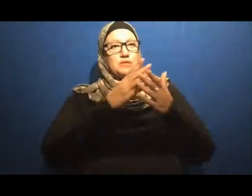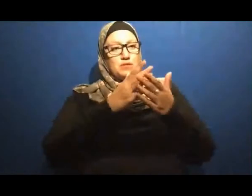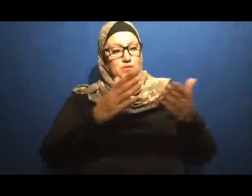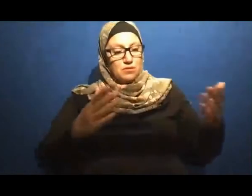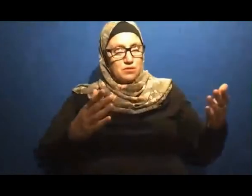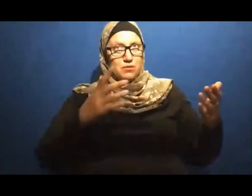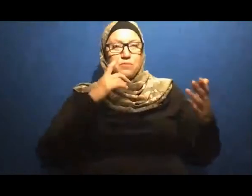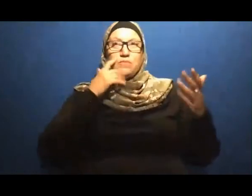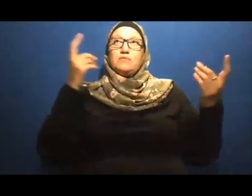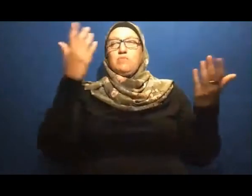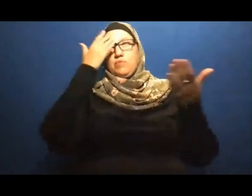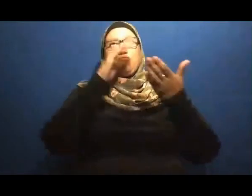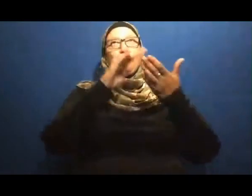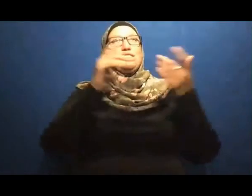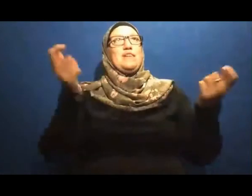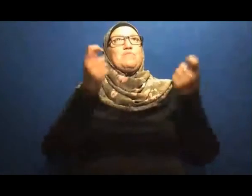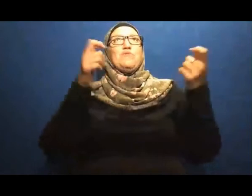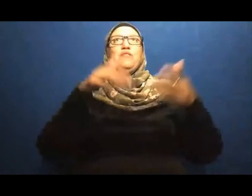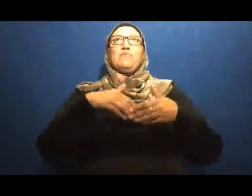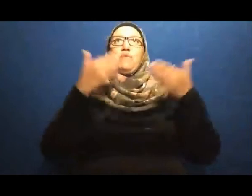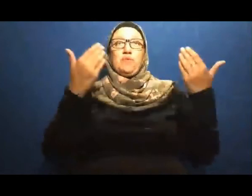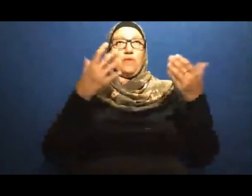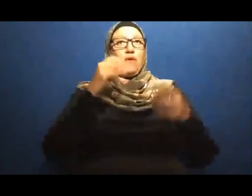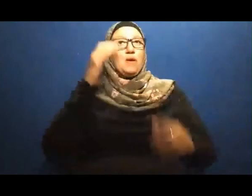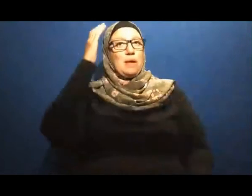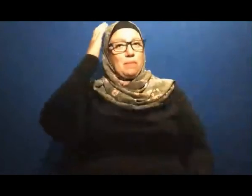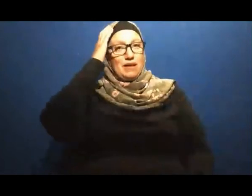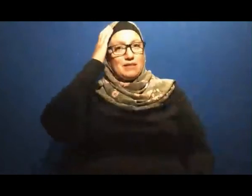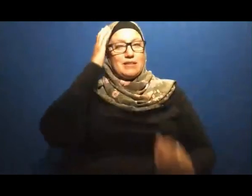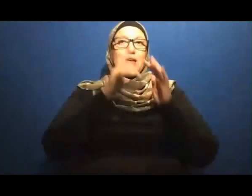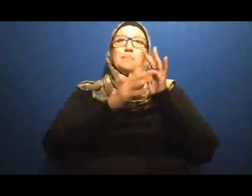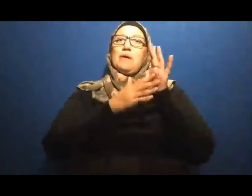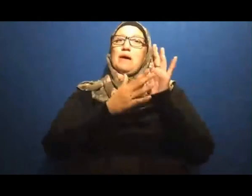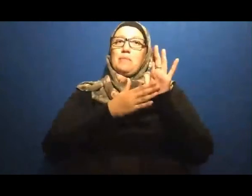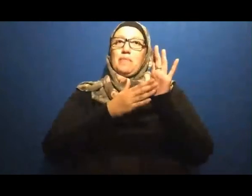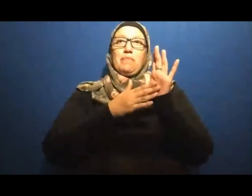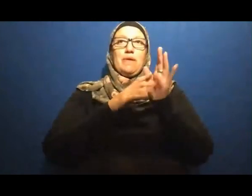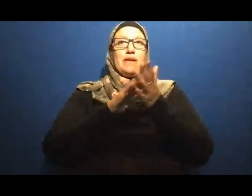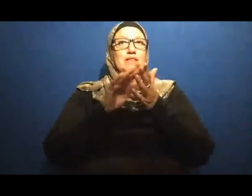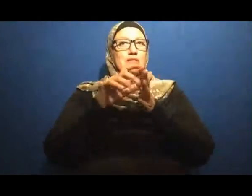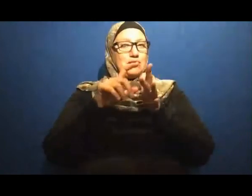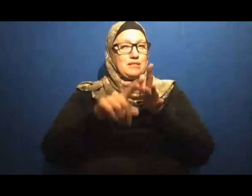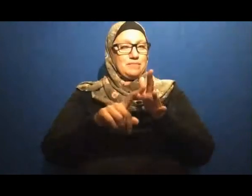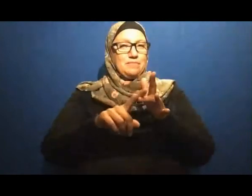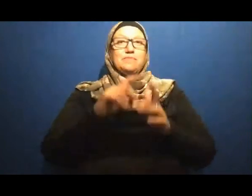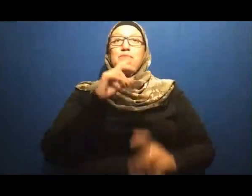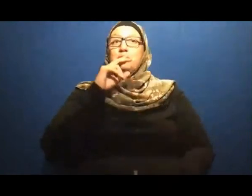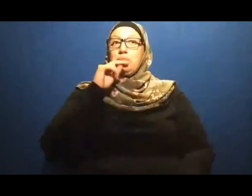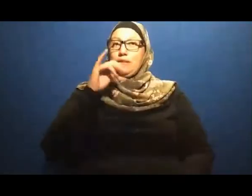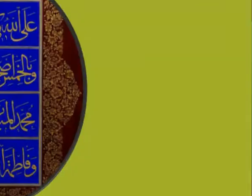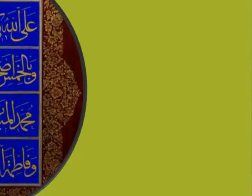rohihi wa arbaafu ala alamin Limagdamihil fida Alallah fi kullil omur